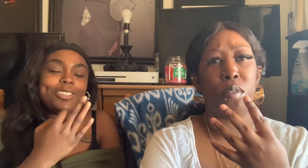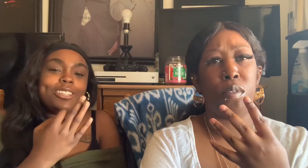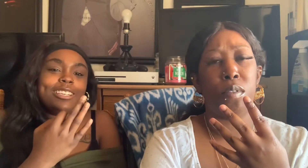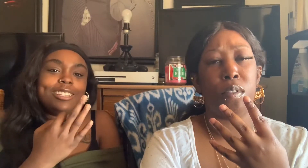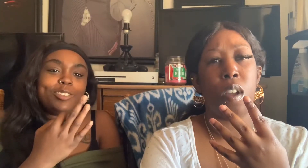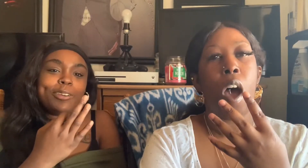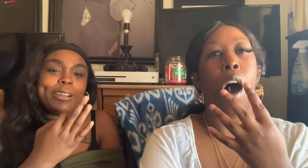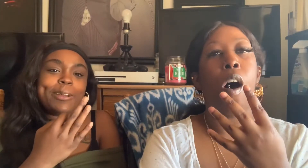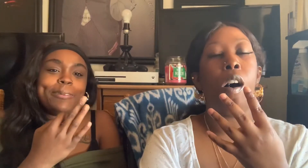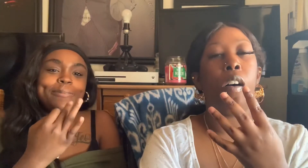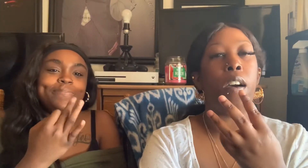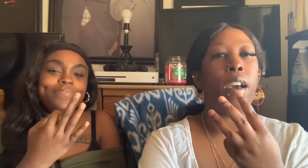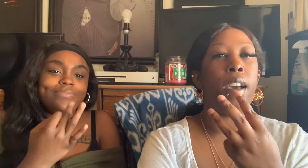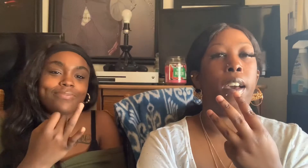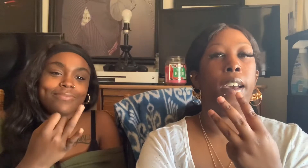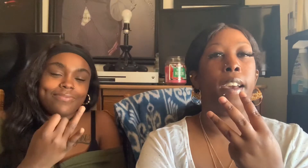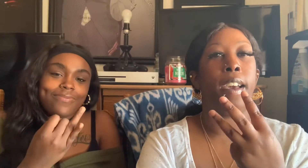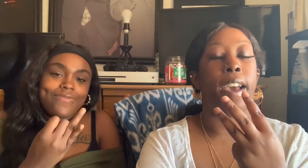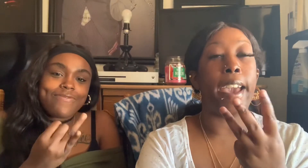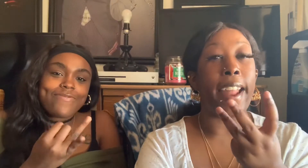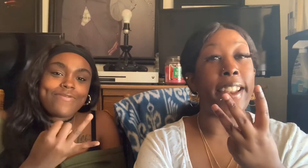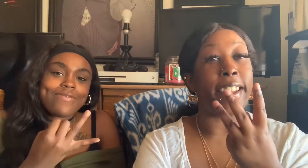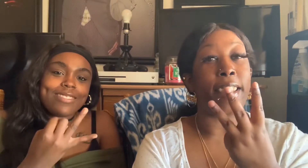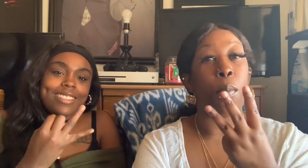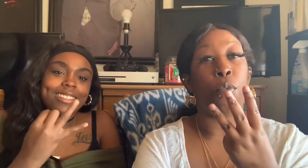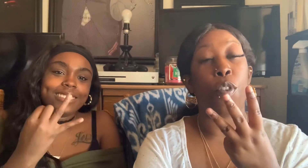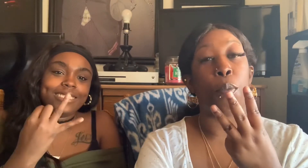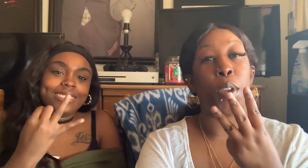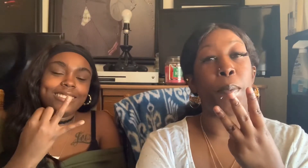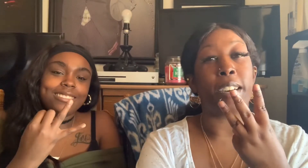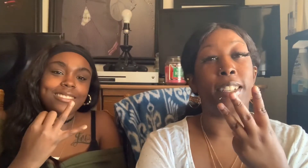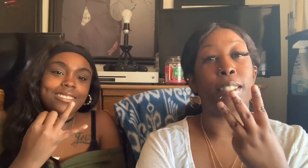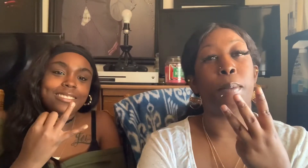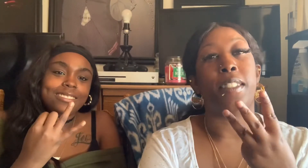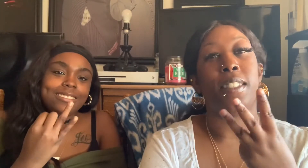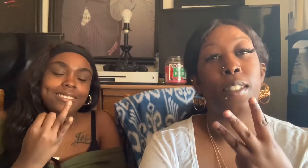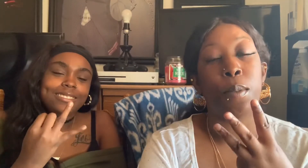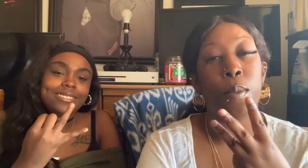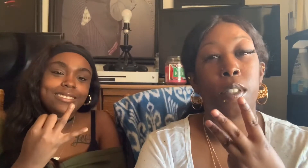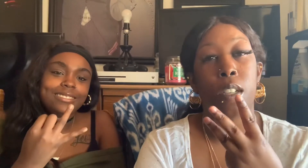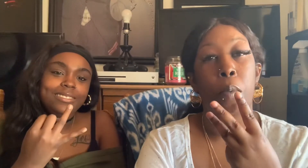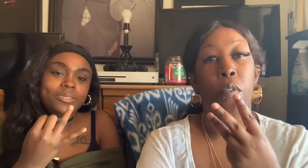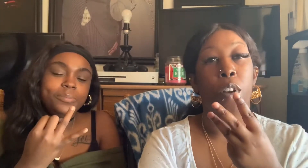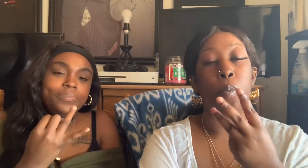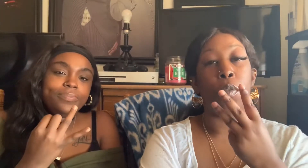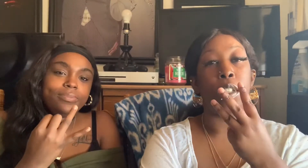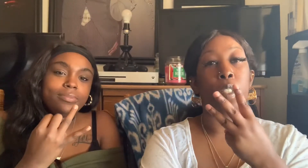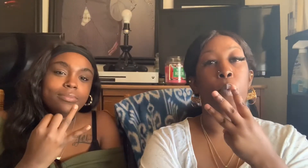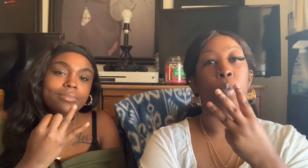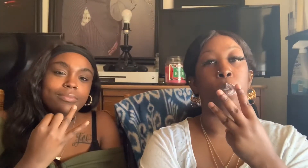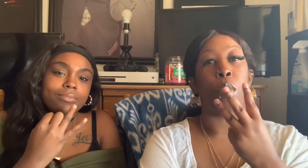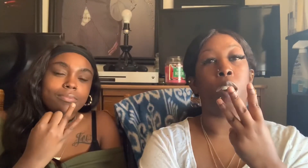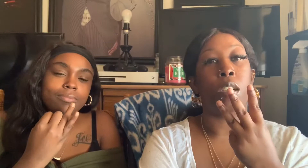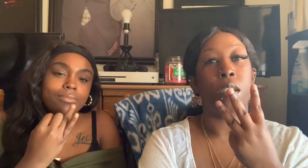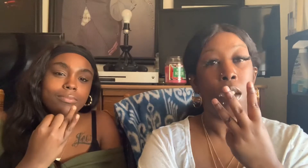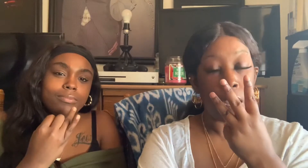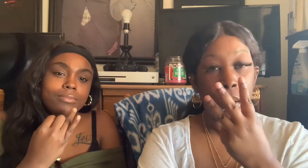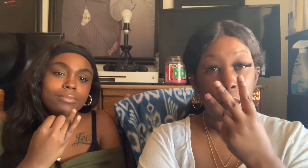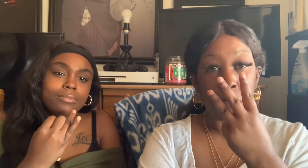uh the trouble. Oh yeah yeah yeah yeah And I did that before me and my cousin and my sister we was coming up for the movies and we was walking because we